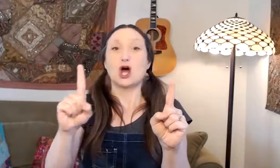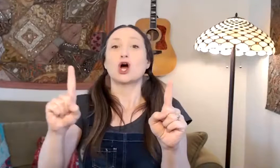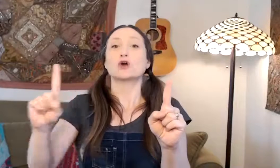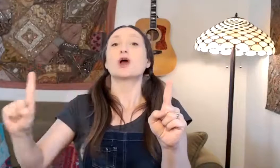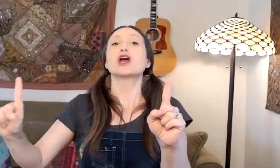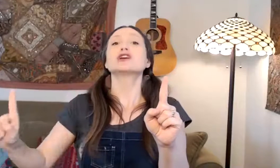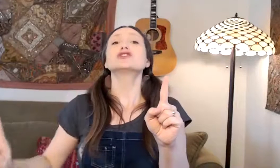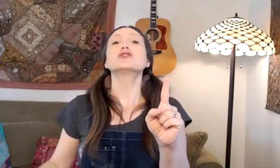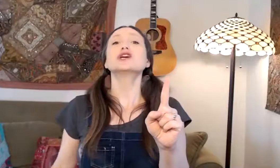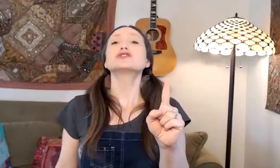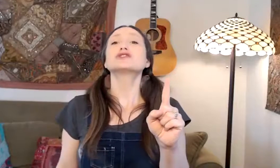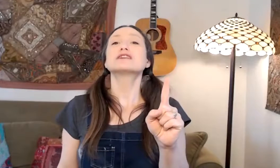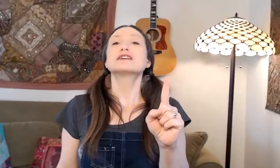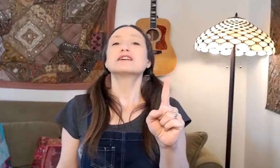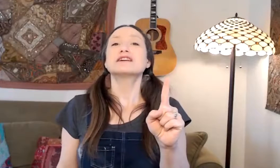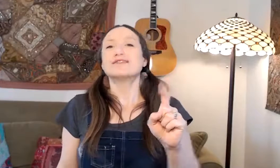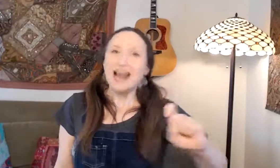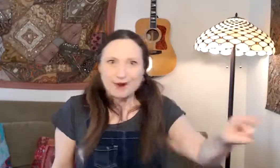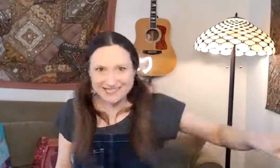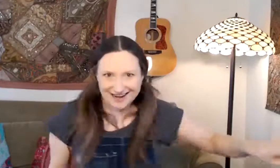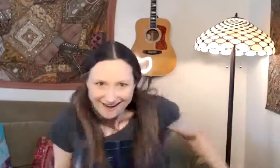Fly away, serious. Fly away, silly.